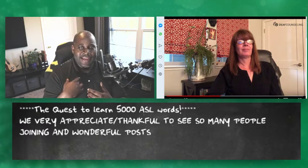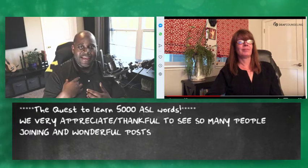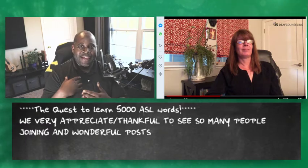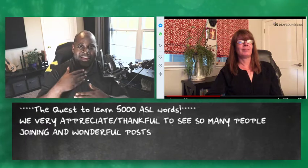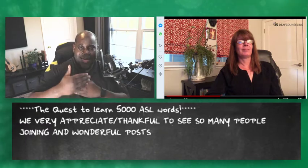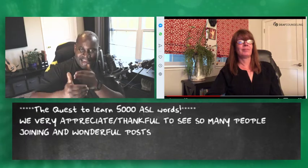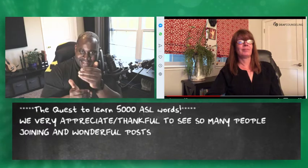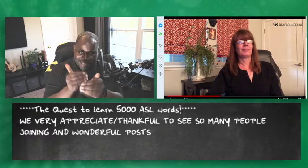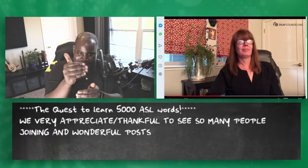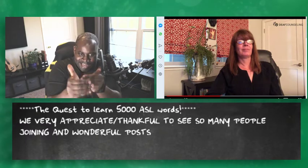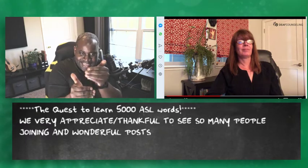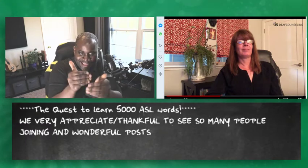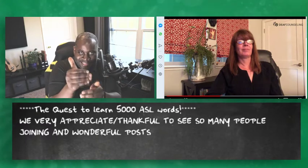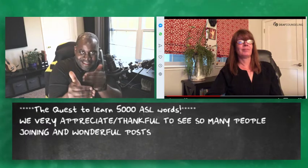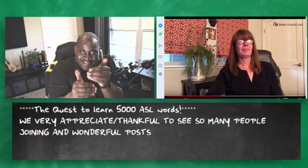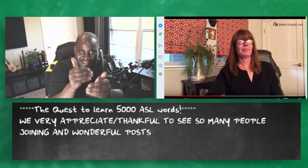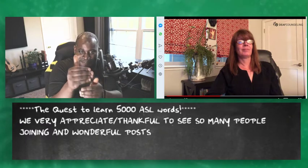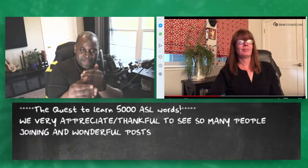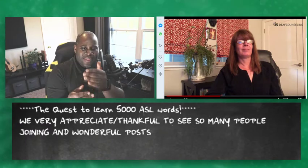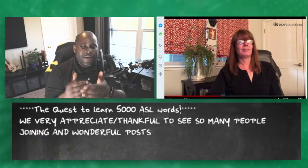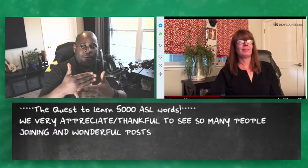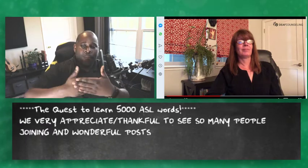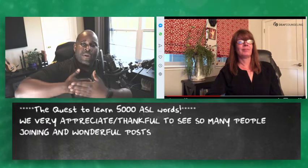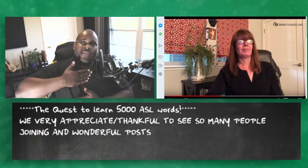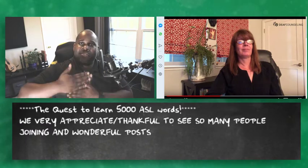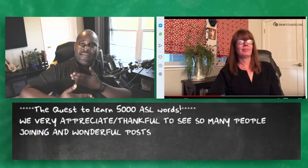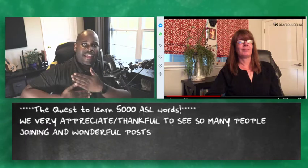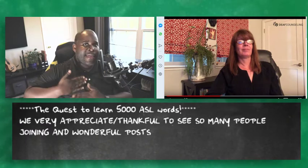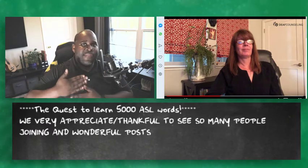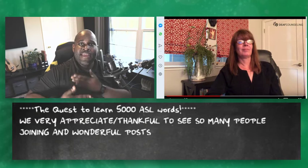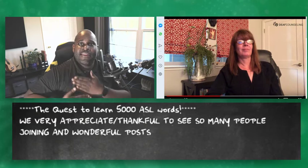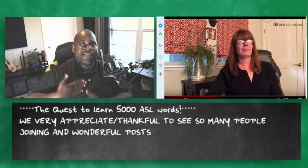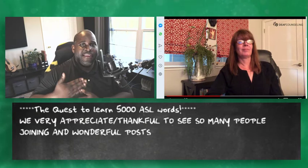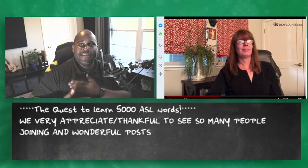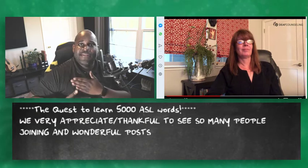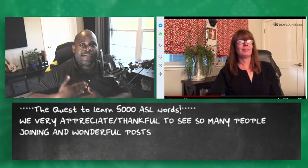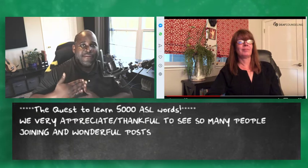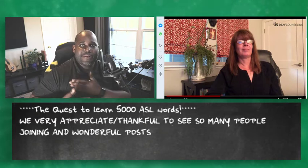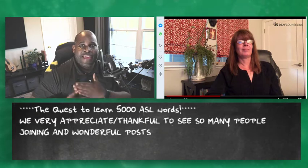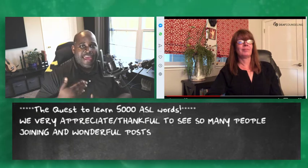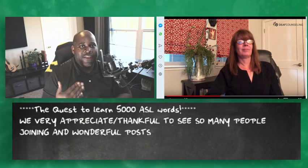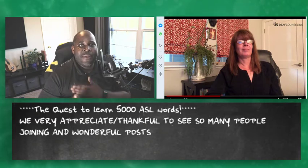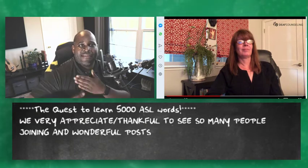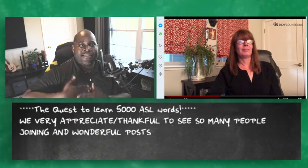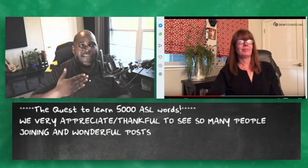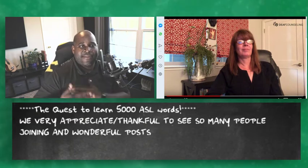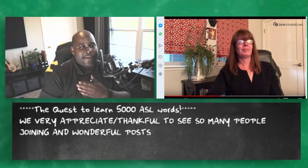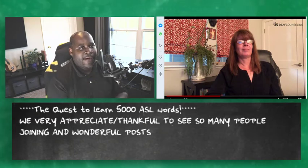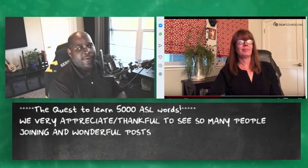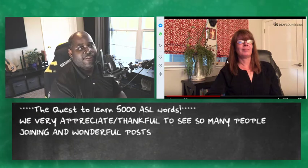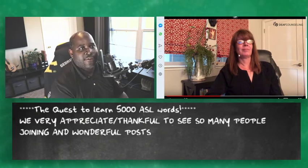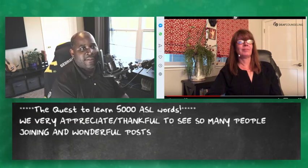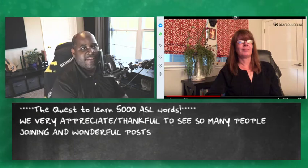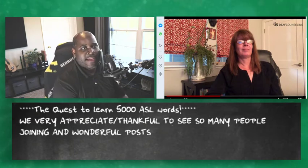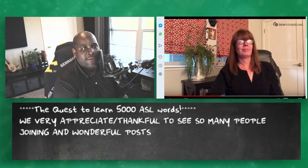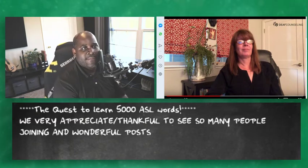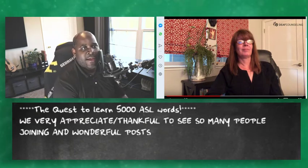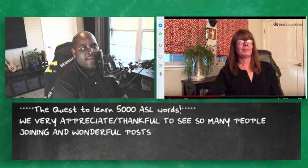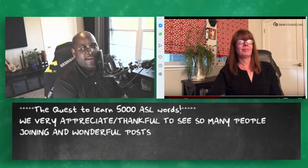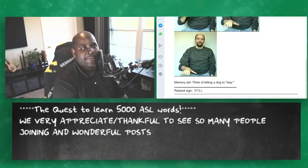kind kind of like this but it's the same thing as this and you might see I'll show you exactly what I'm talking about